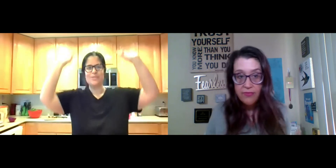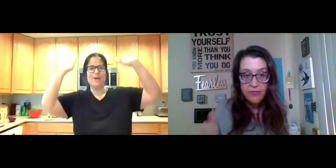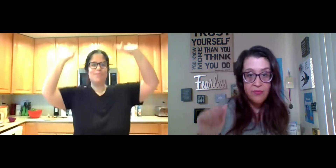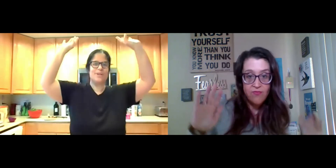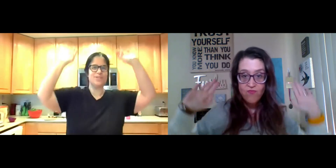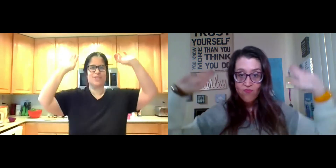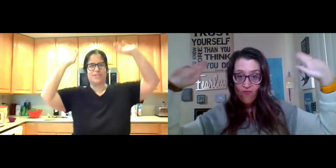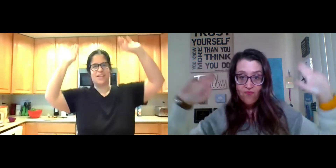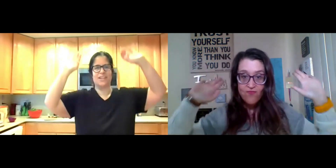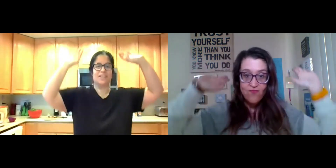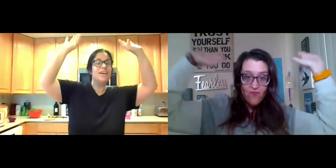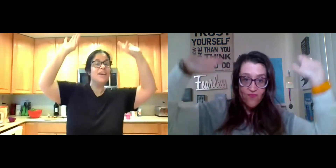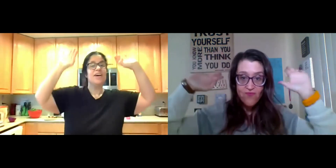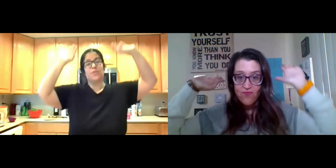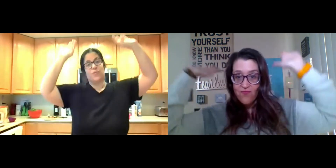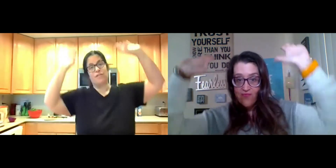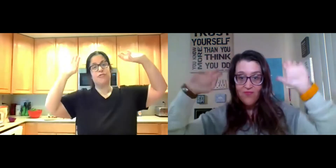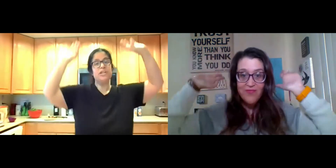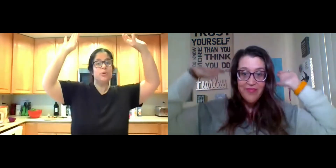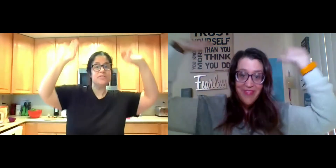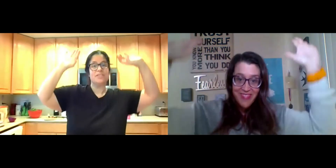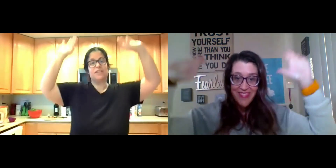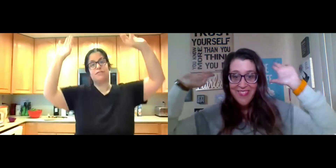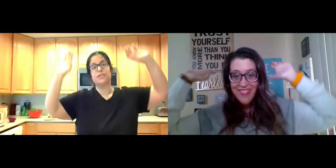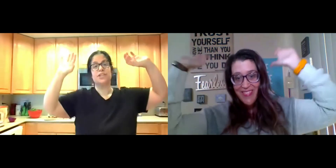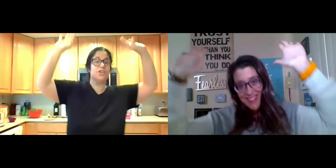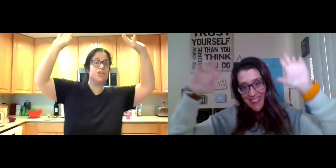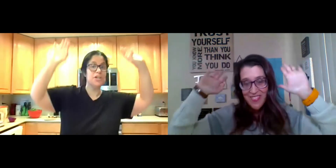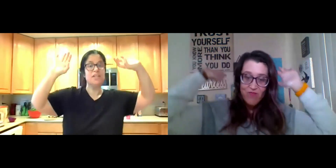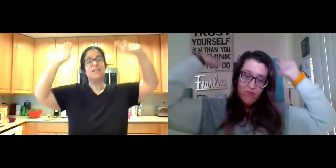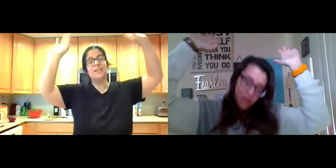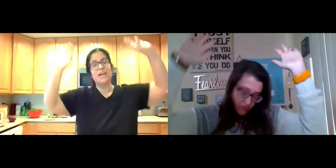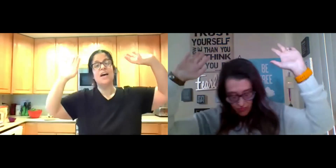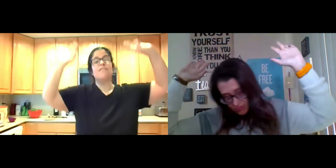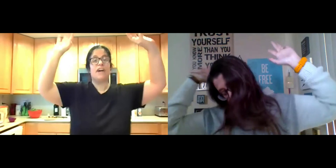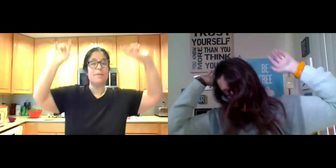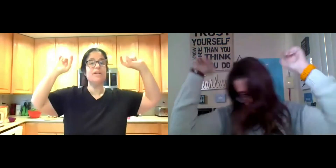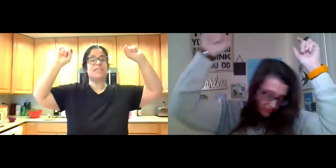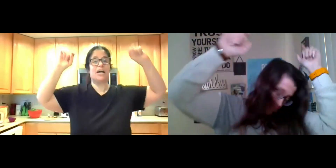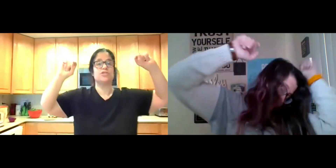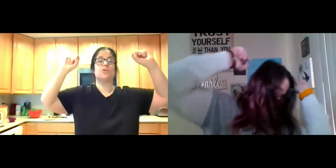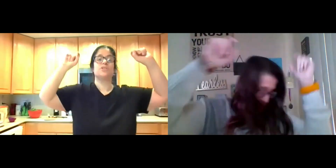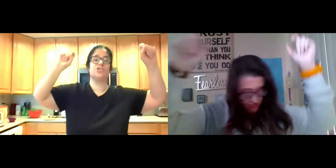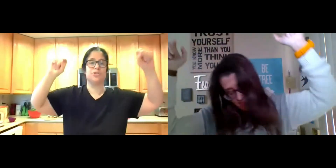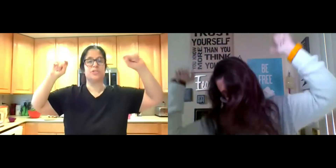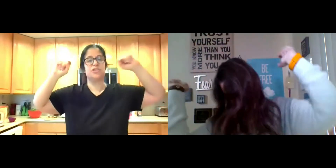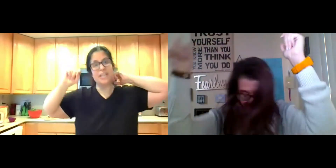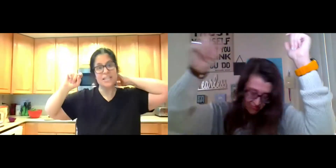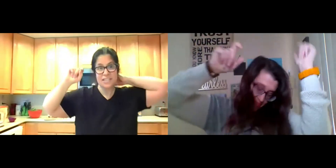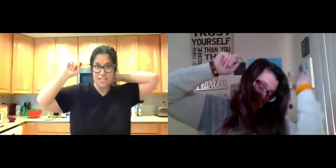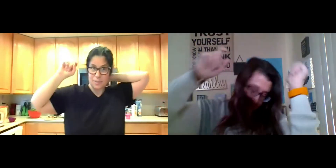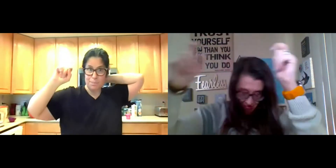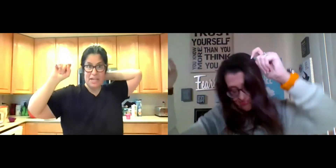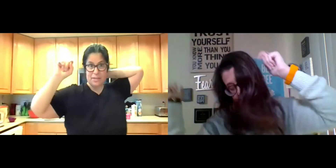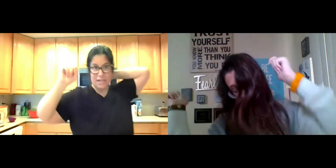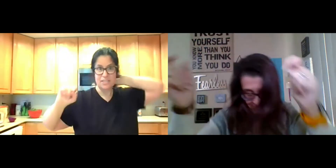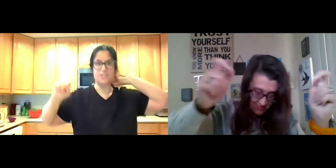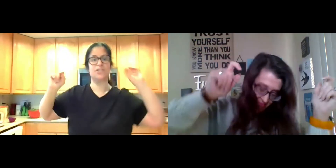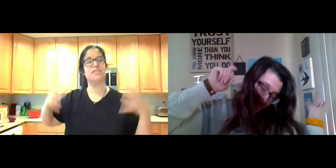to raise the vibration and our frequency of feeling good vibrates out to our children. So I guess